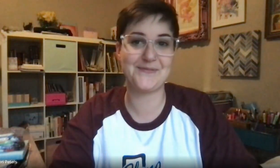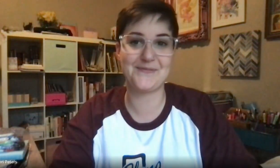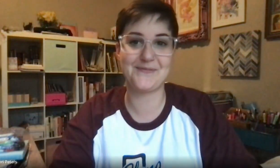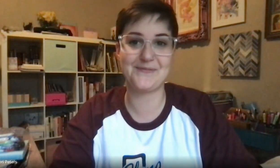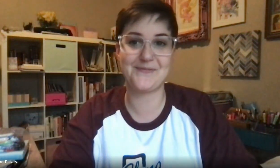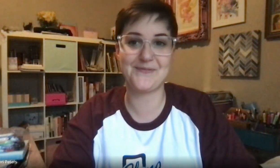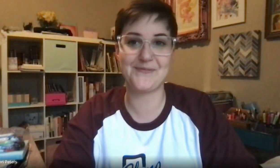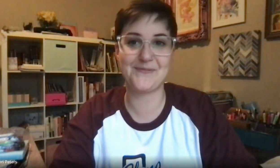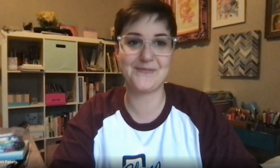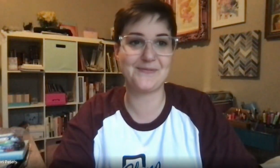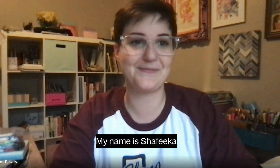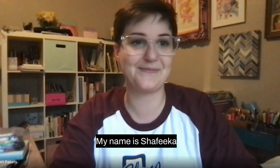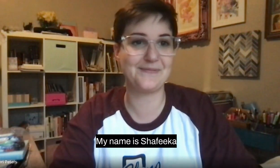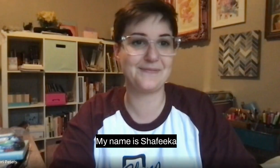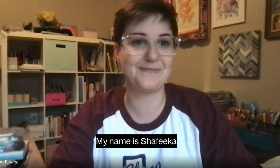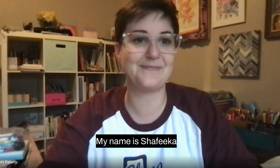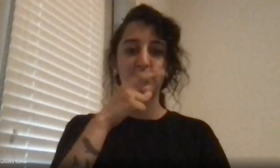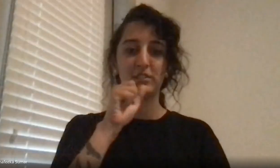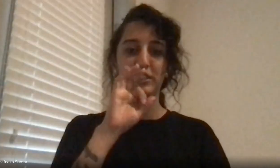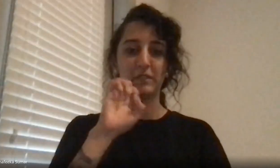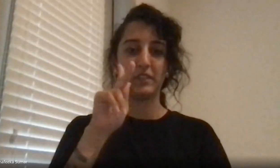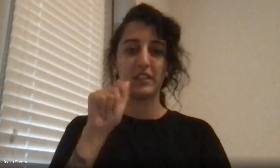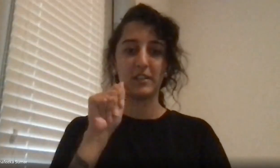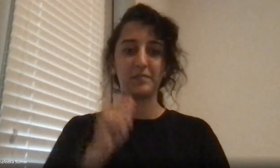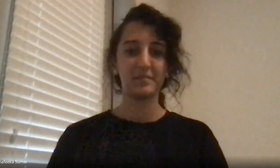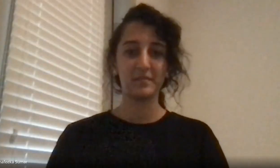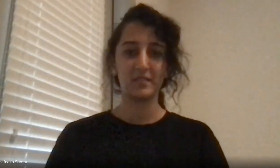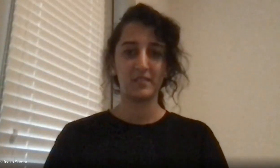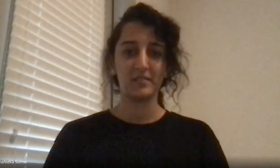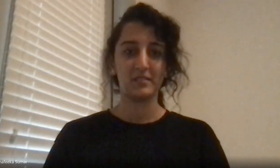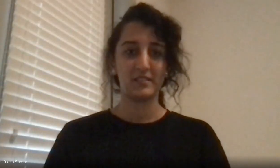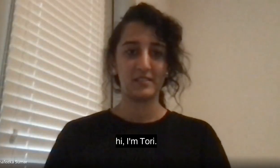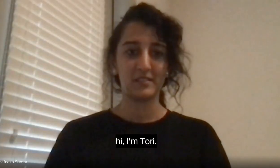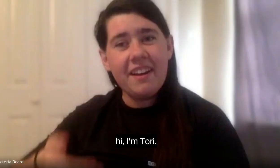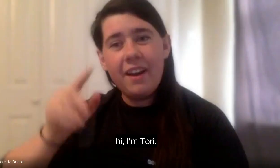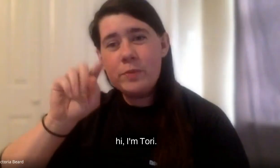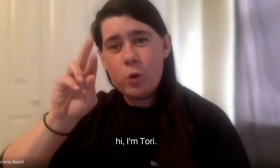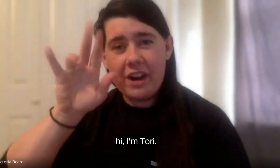Hello my name is Shafika. Hi I'm Tori.